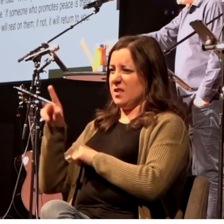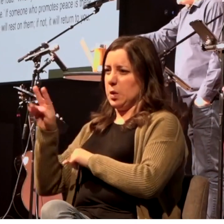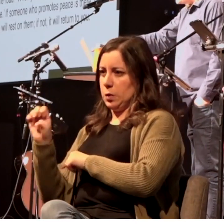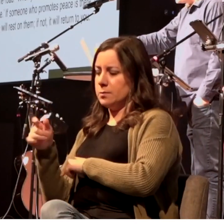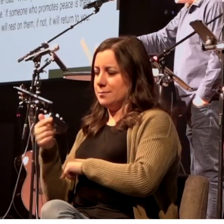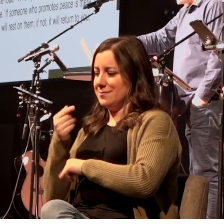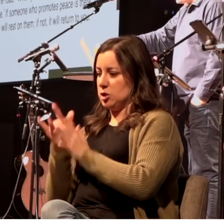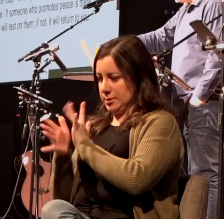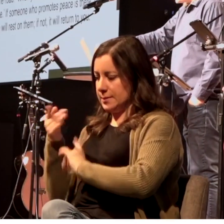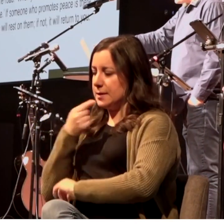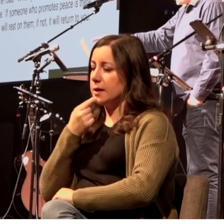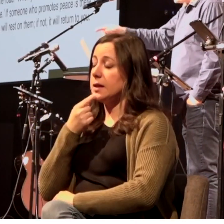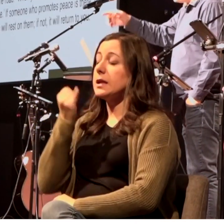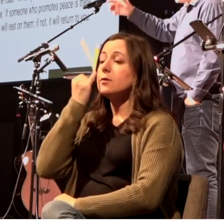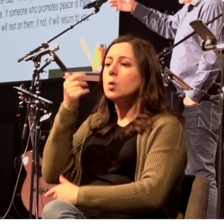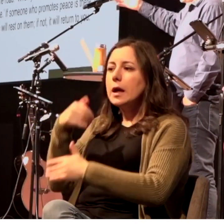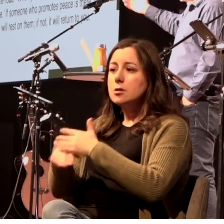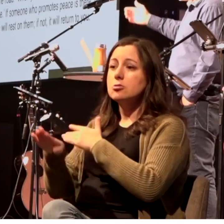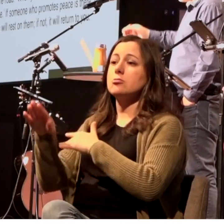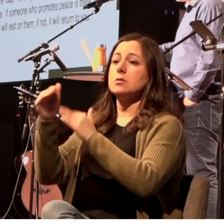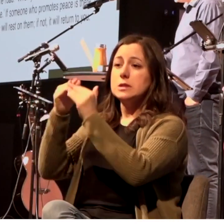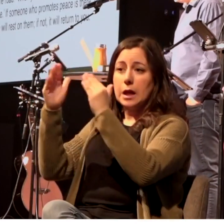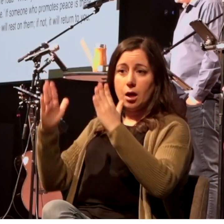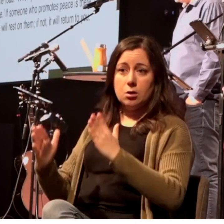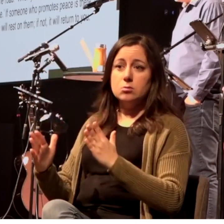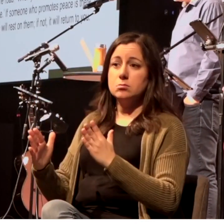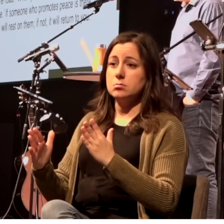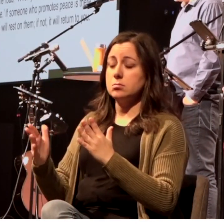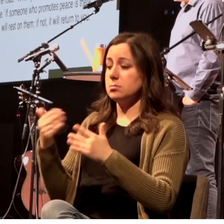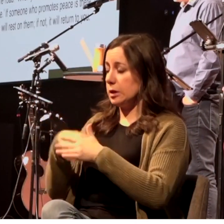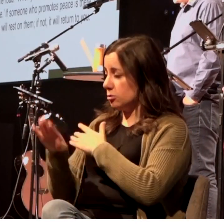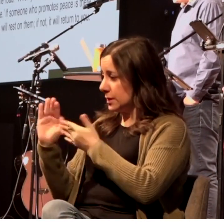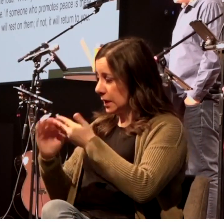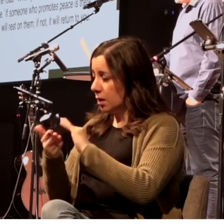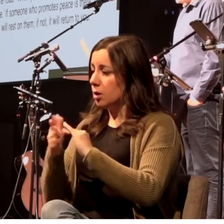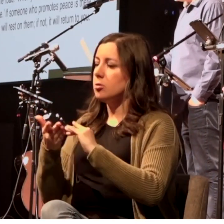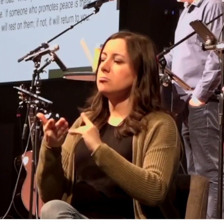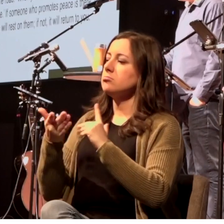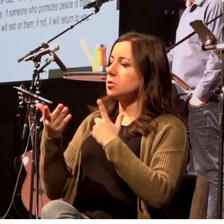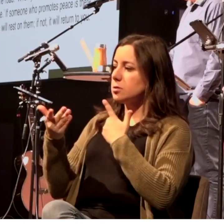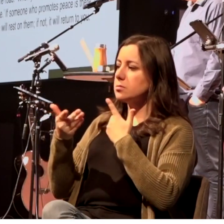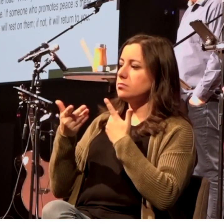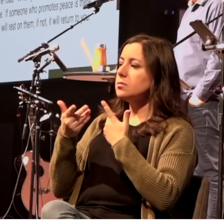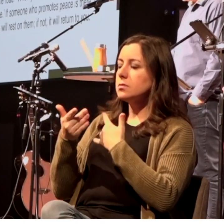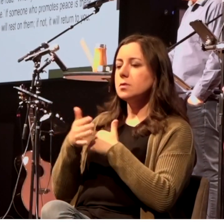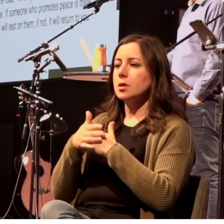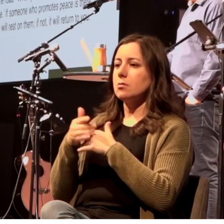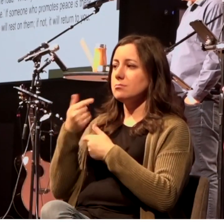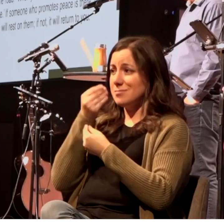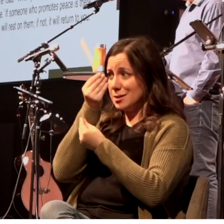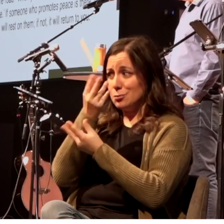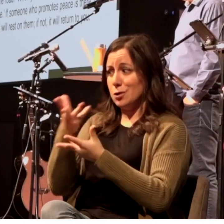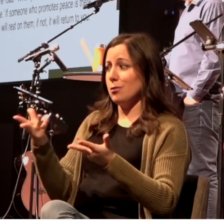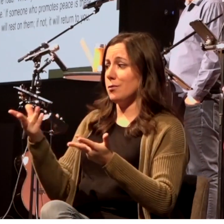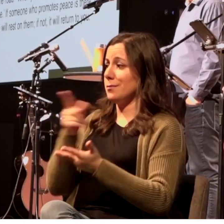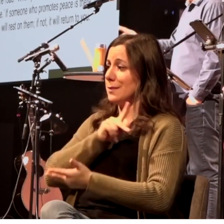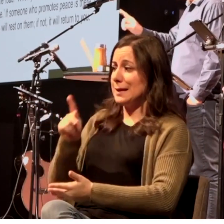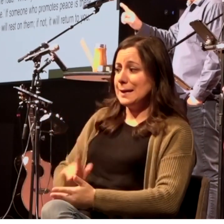when you enter a town and are welcome to eat what's offered to you heal the sick who are there and tell them the kingdom of God has come near to you but